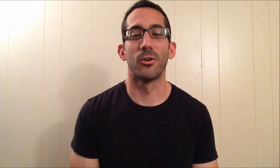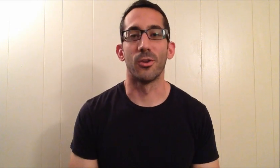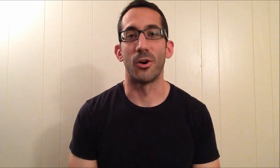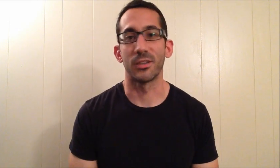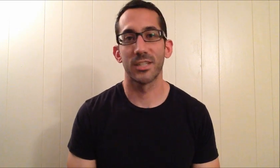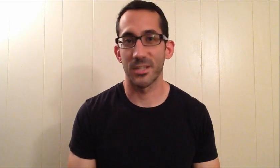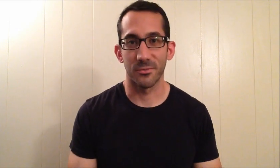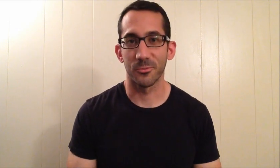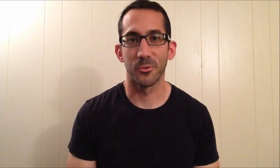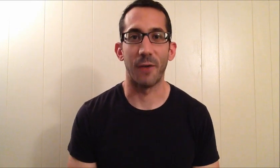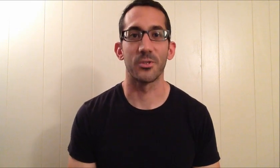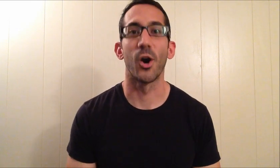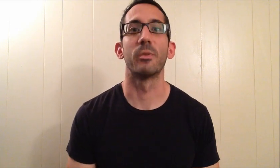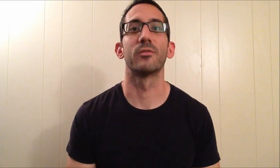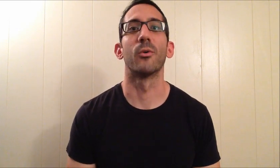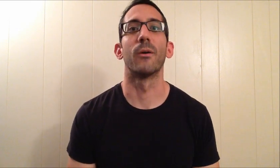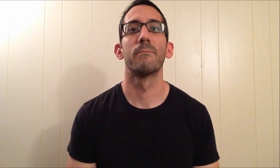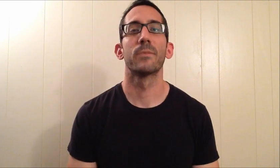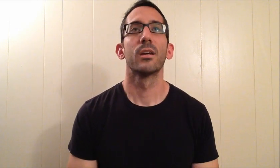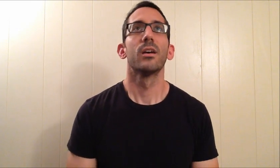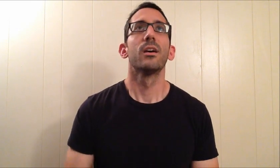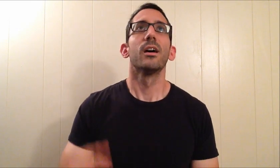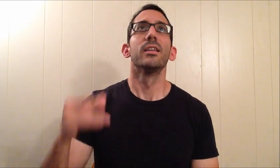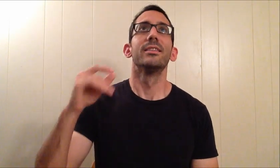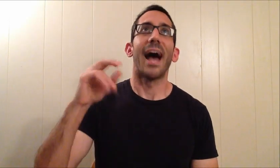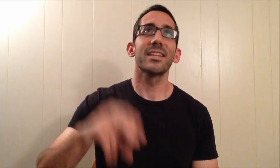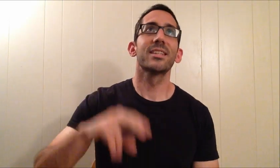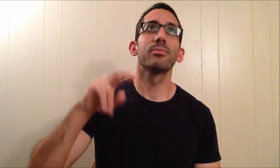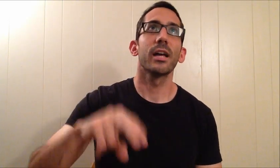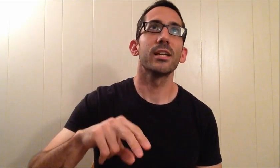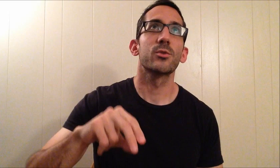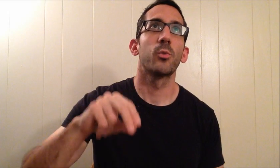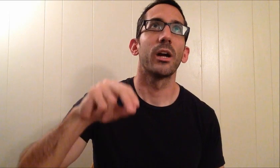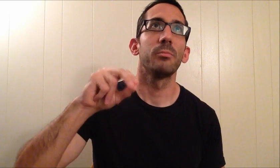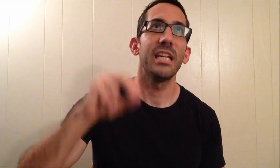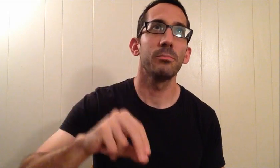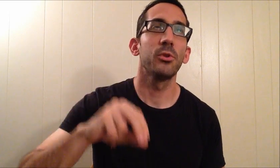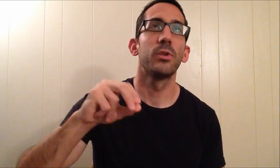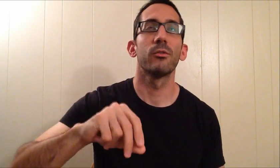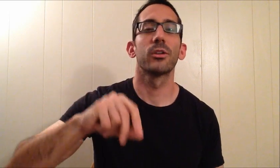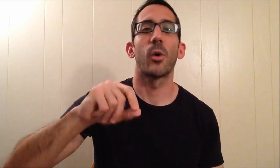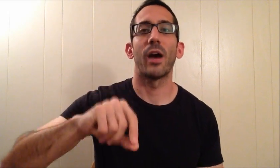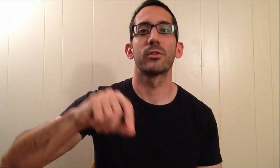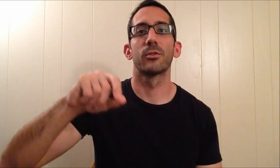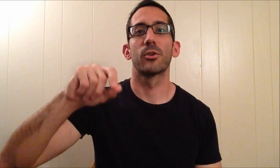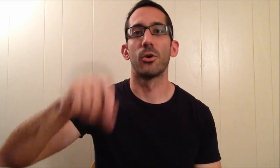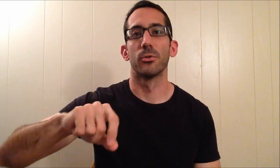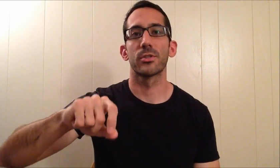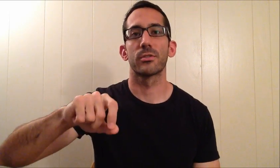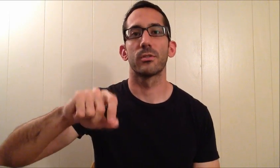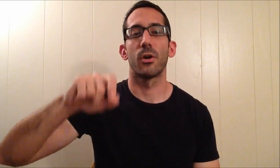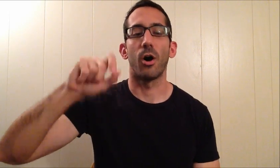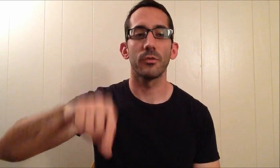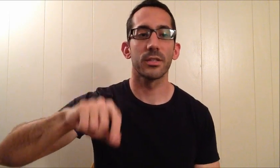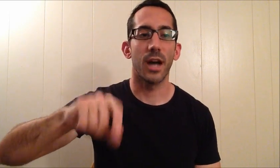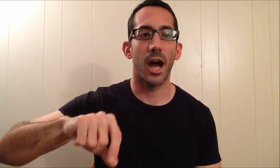all along. This isn't what I was hoping for. That's the place where people who never go after their goals oftentimes